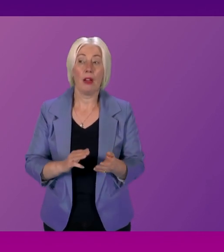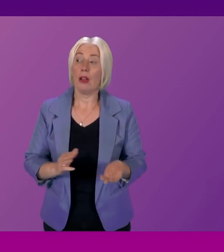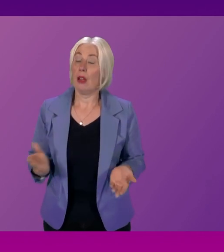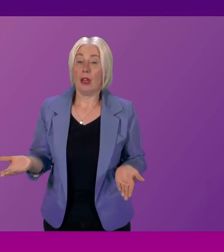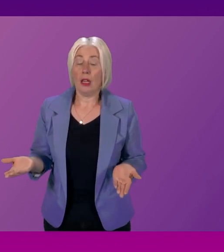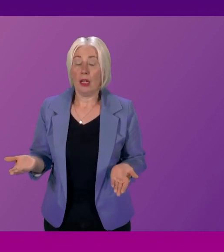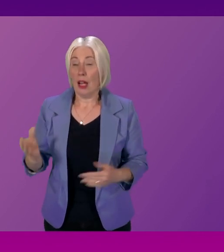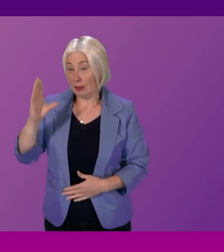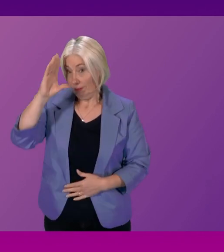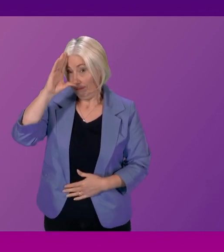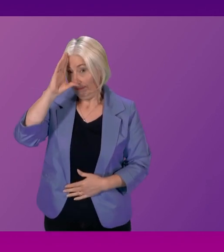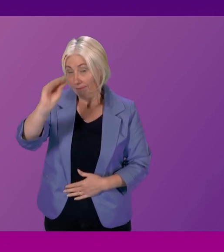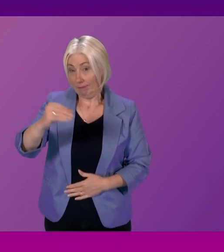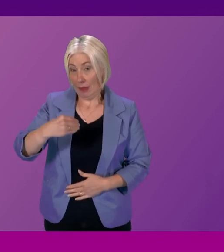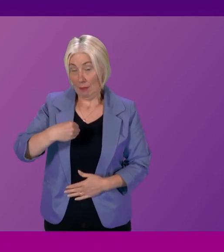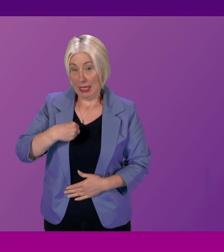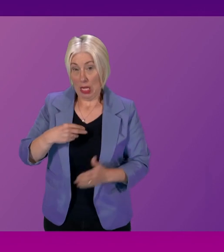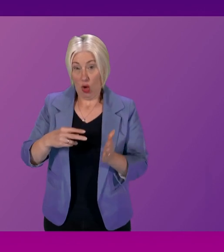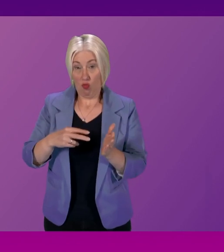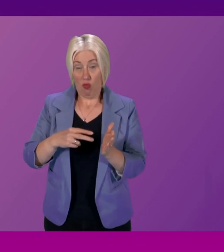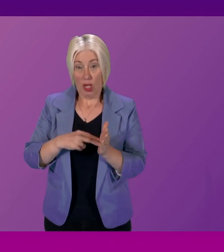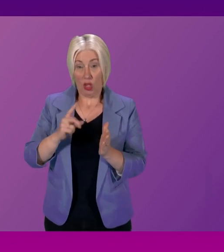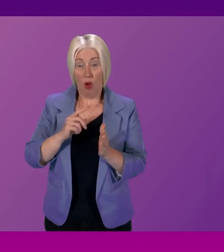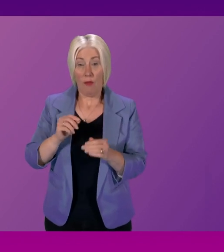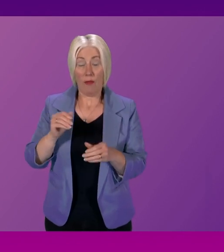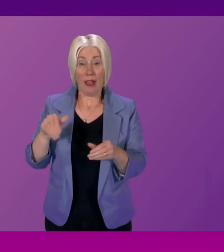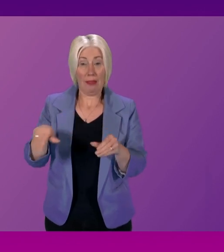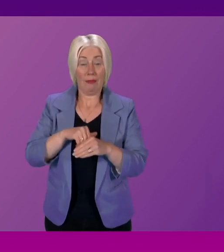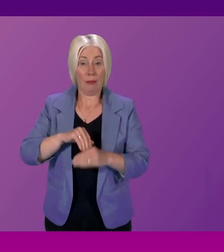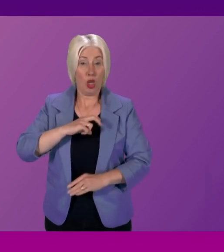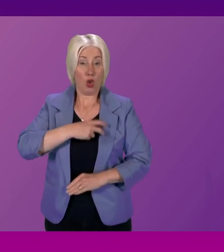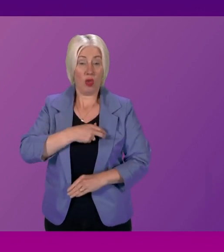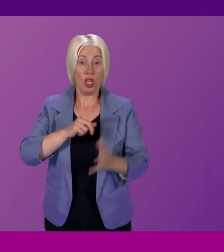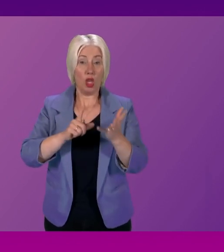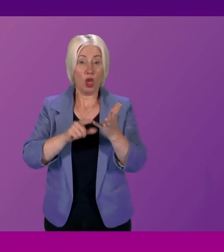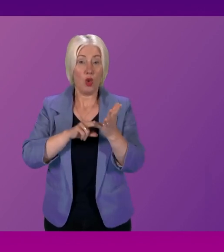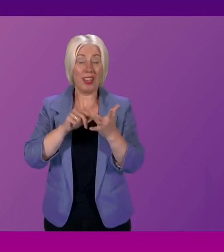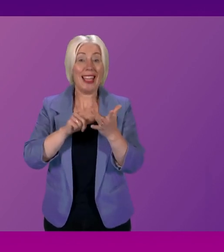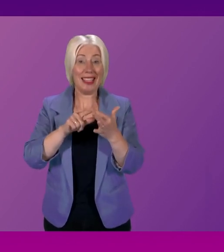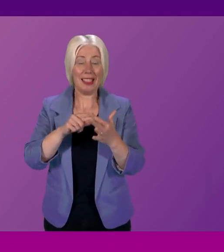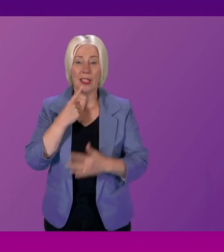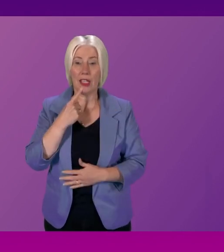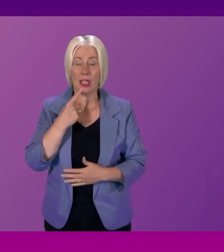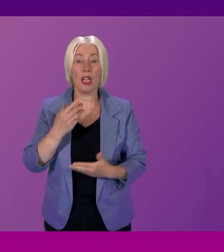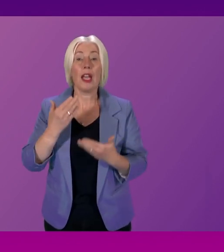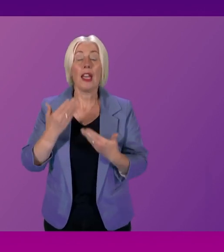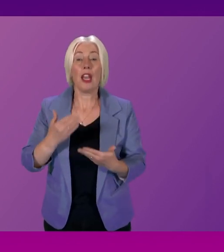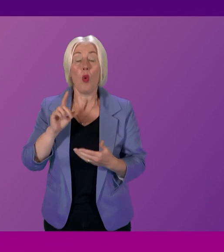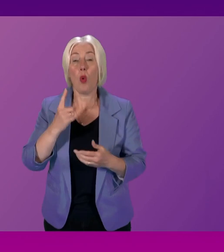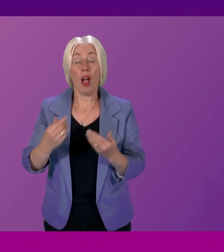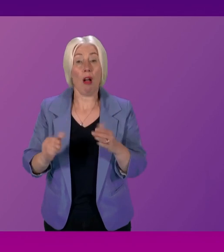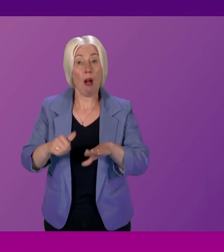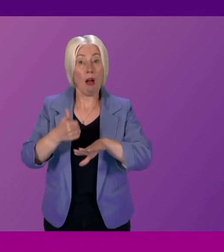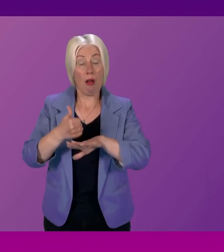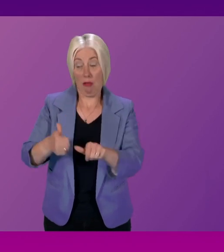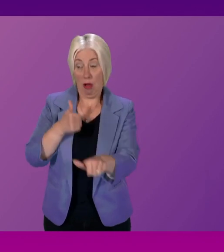I remind members of my register of interest as a member of Unite the Union. Today, it was announced that Newman Bonar, the company set up earlier